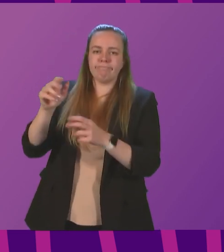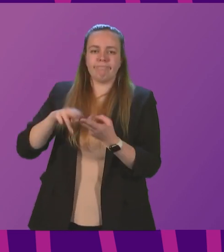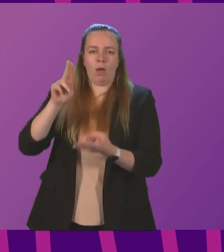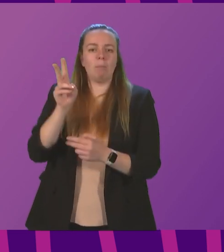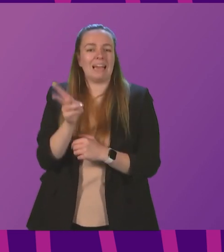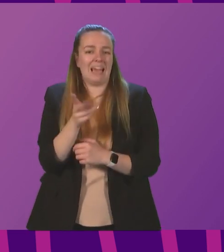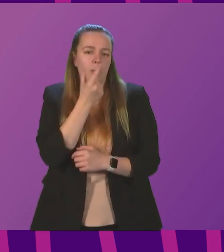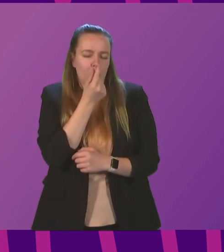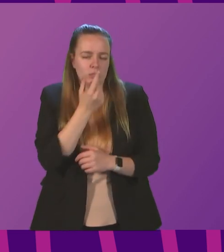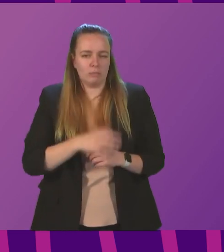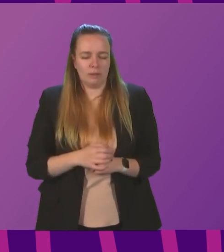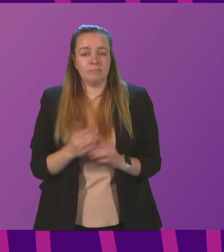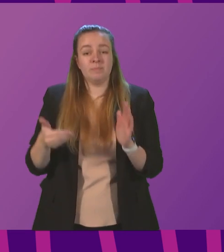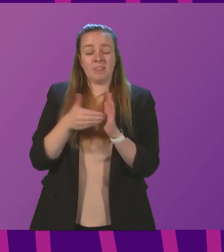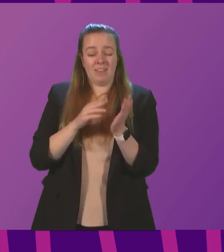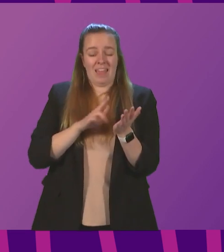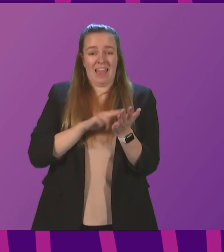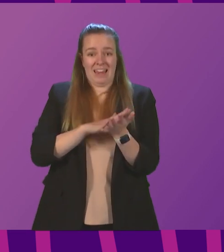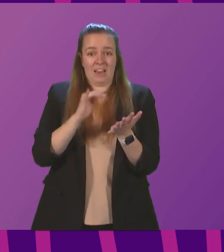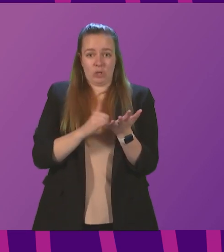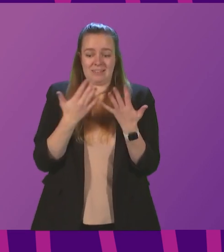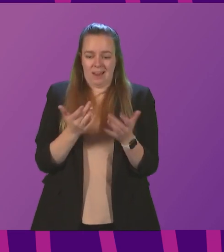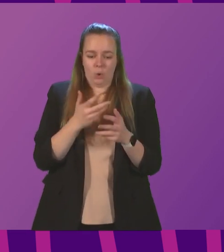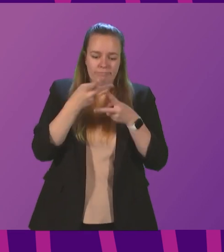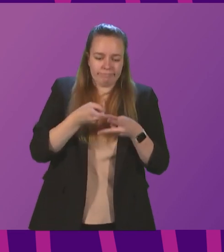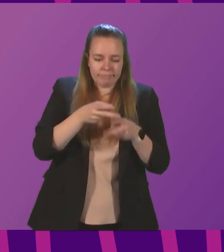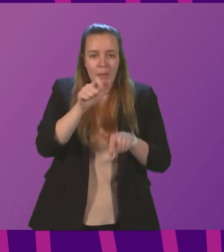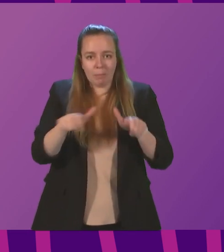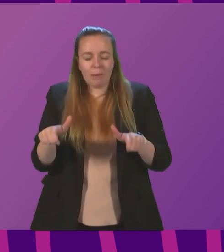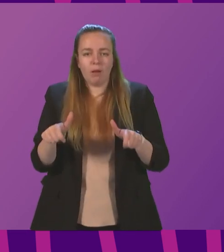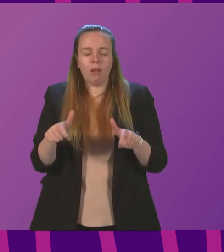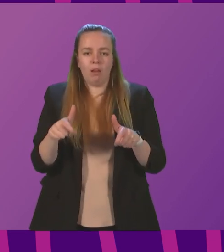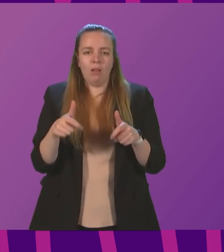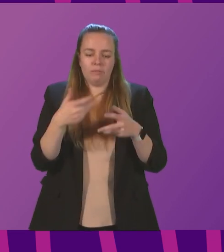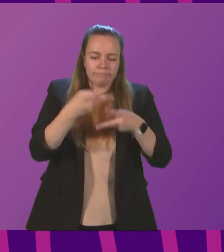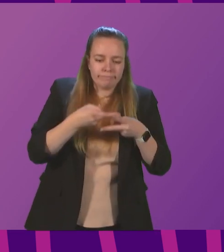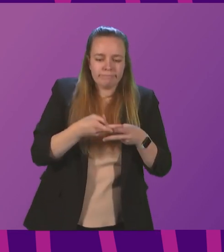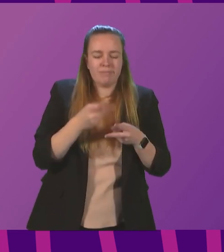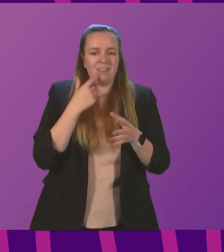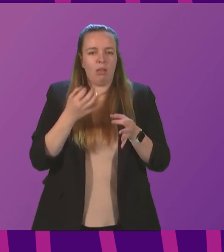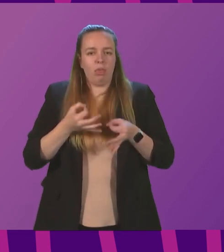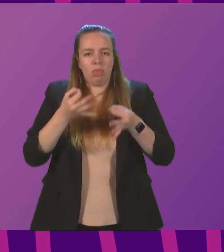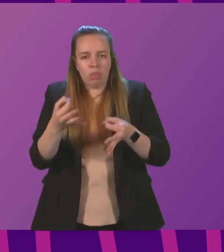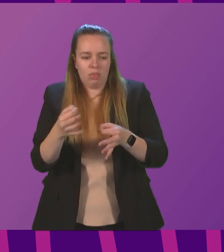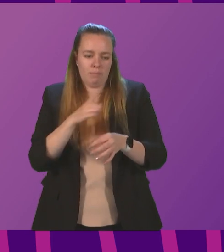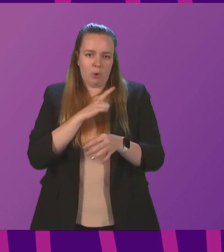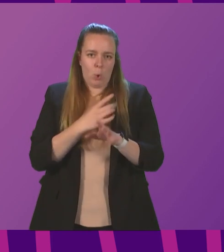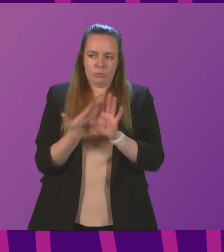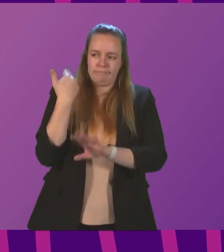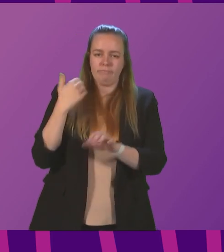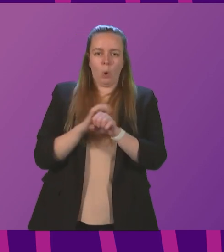again. In addition, the NHS is currently treating people who are in hospital for care, which had to be delayed by earlier COVID